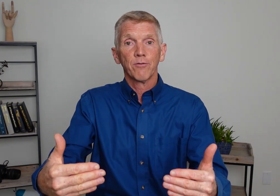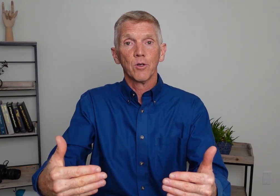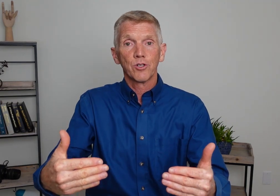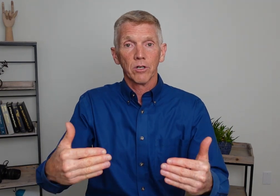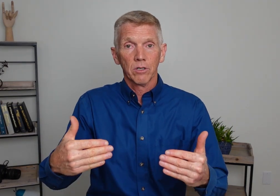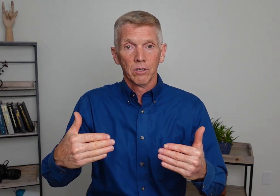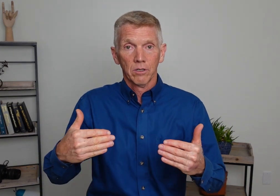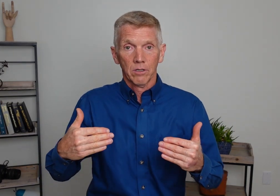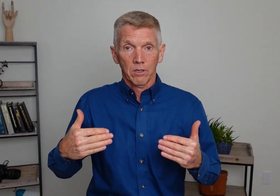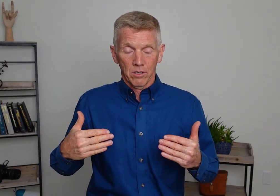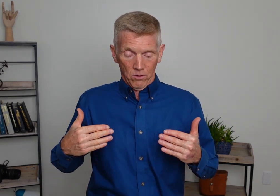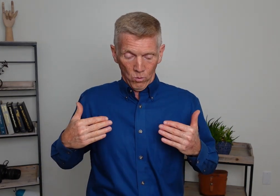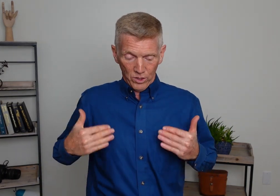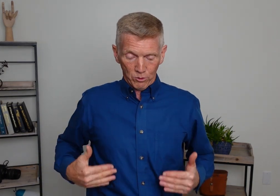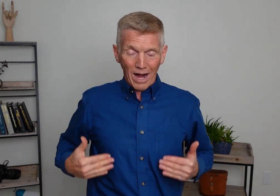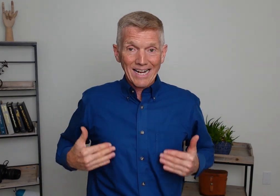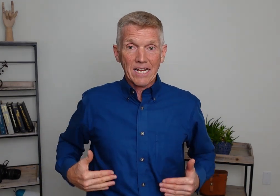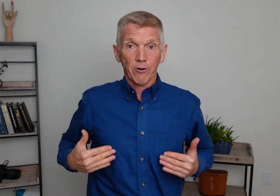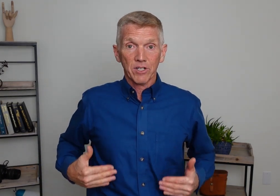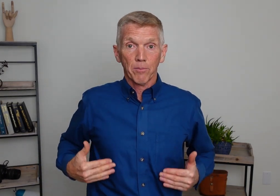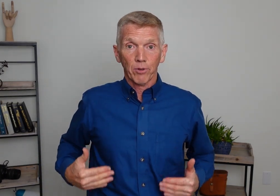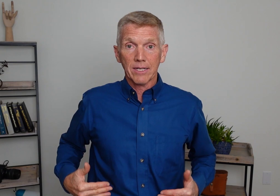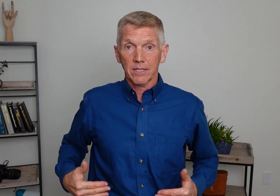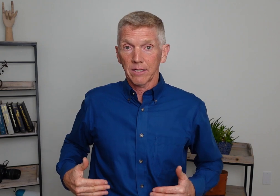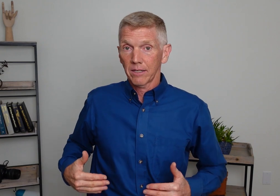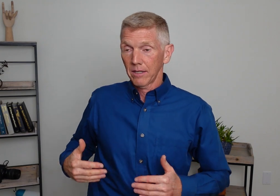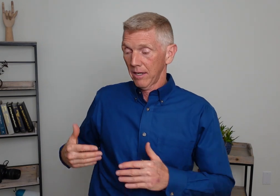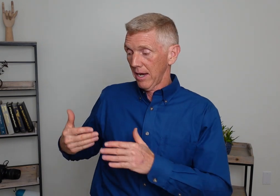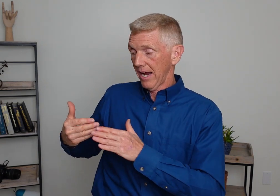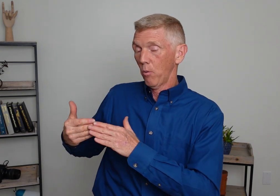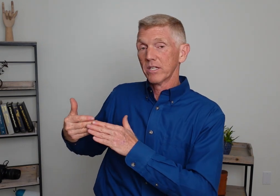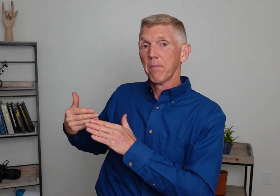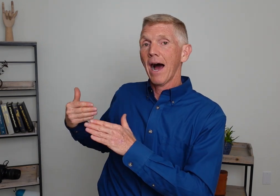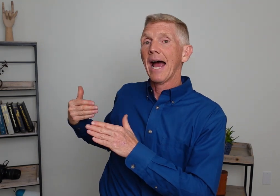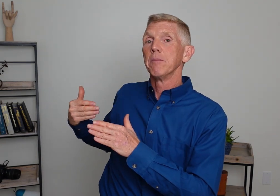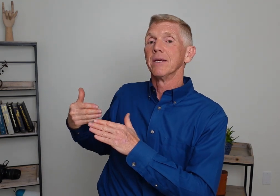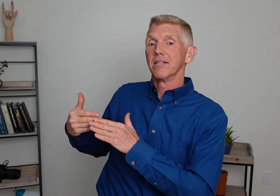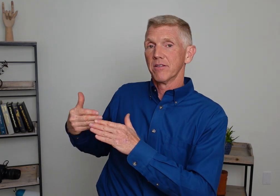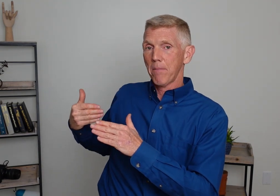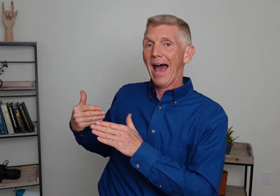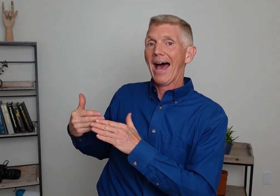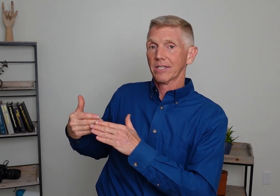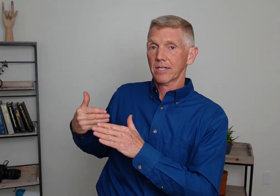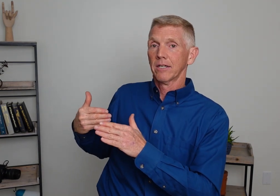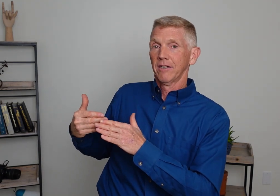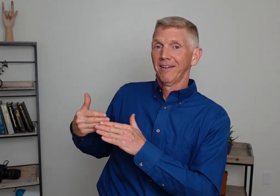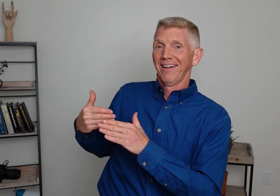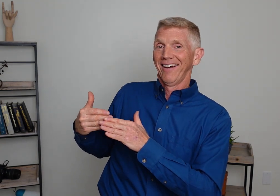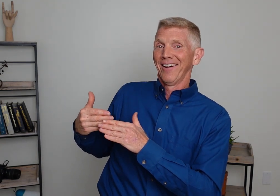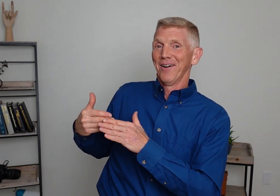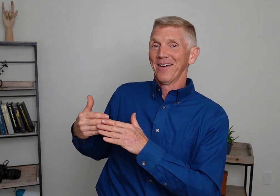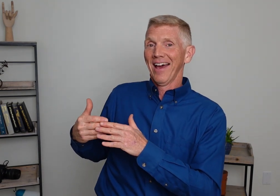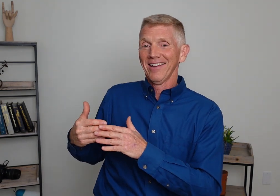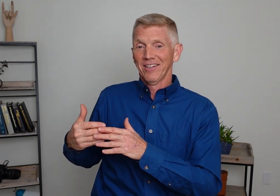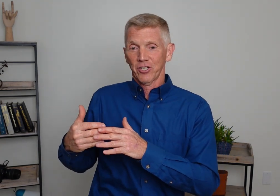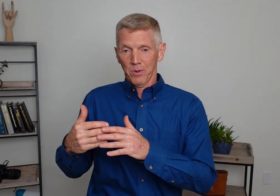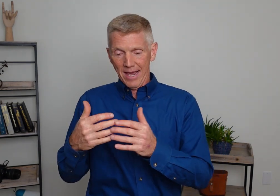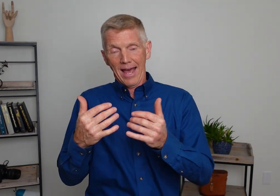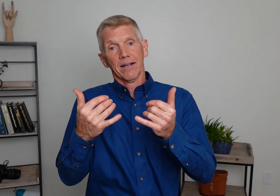the future. What's right here is the present. And what's behind me is the past. Okay. So we had